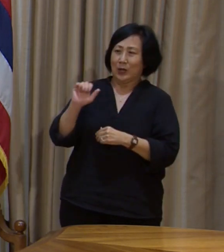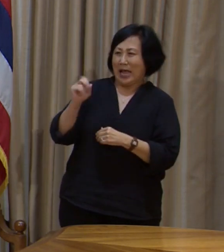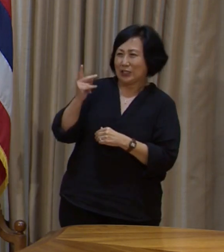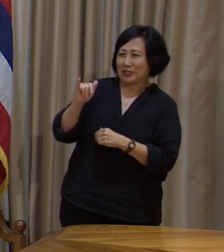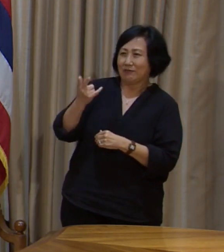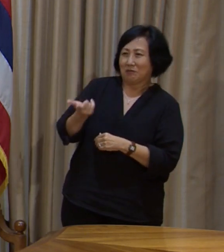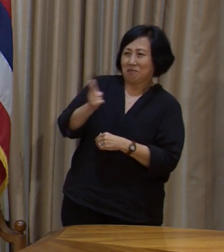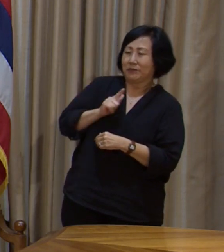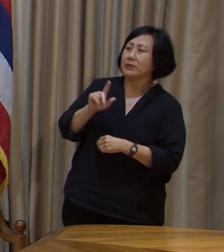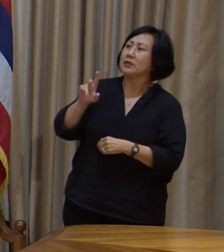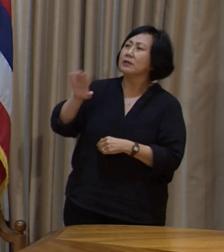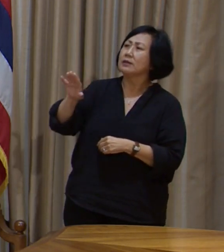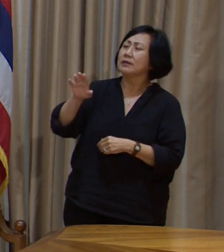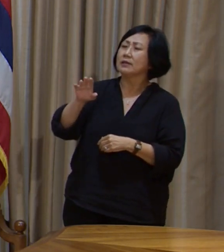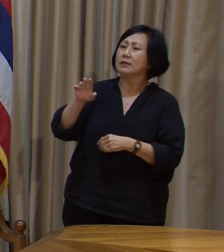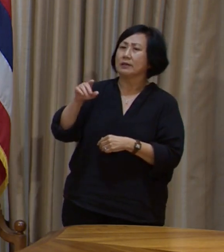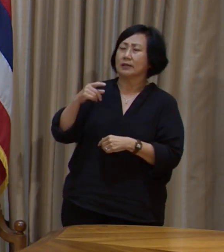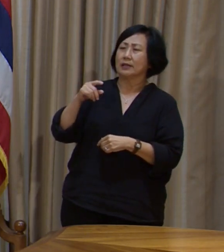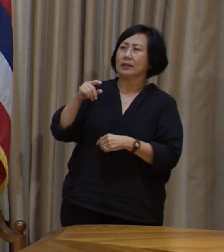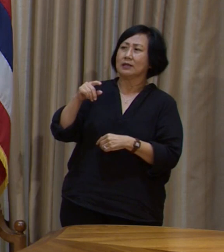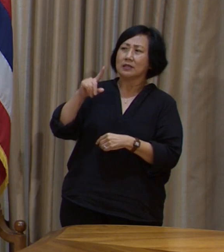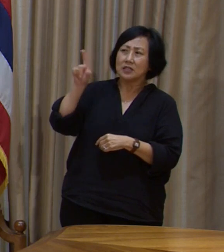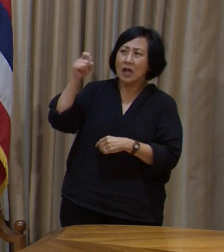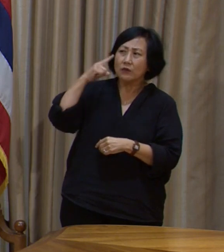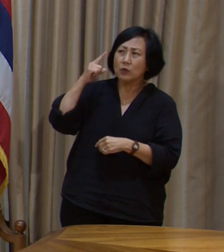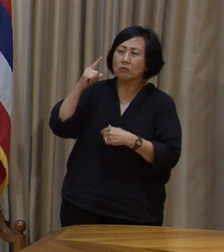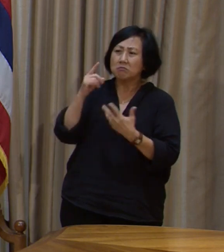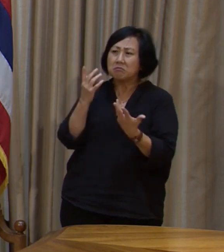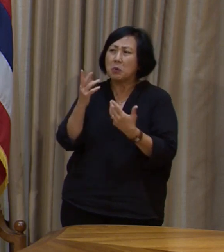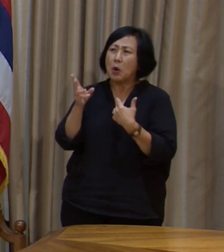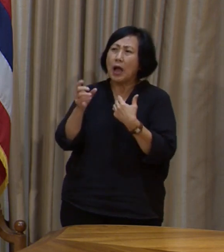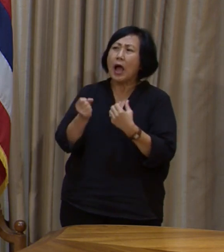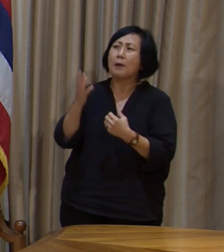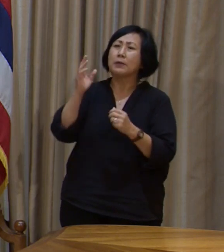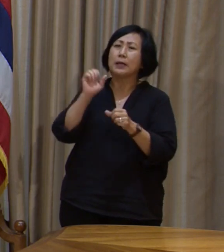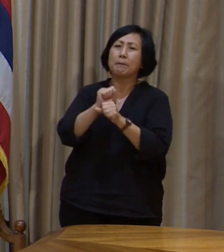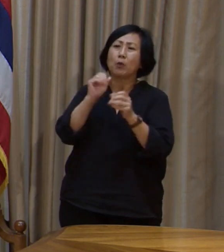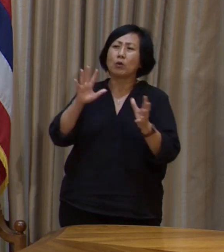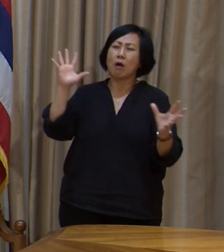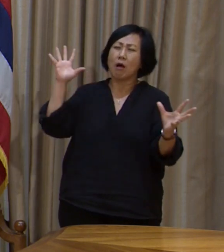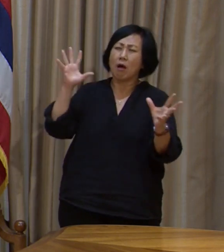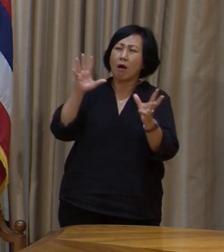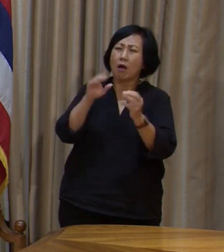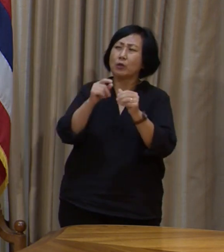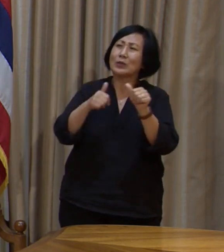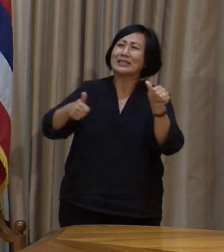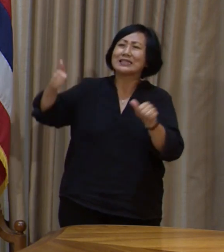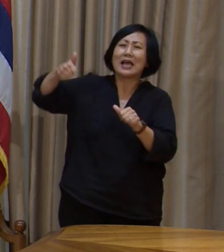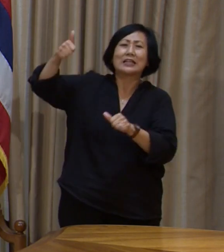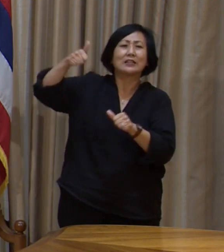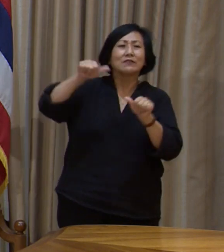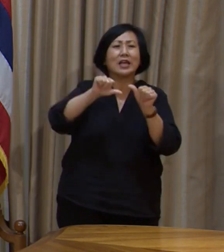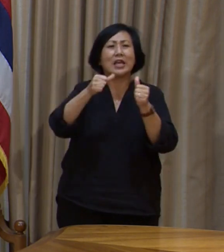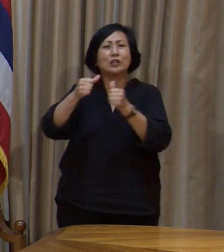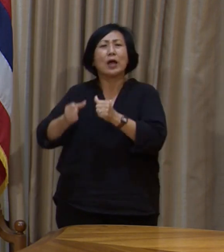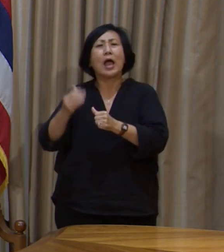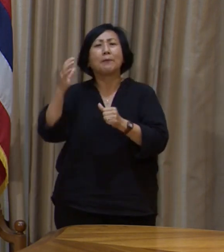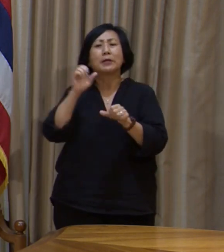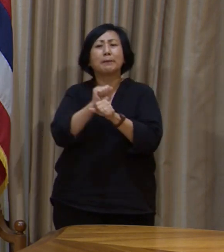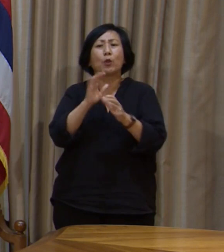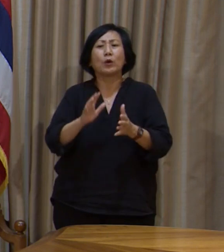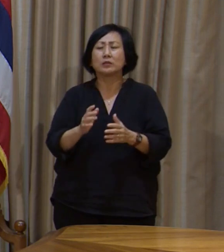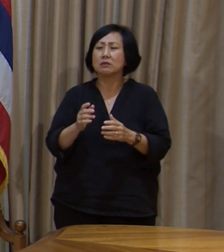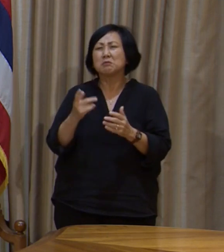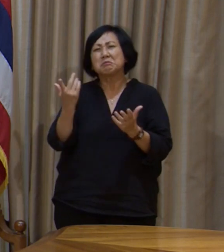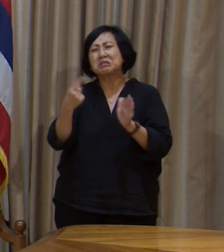Governor, do you have an estimate on how many employees are in all those executive agencies? And can you give us some examples